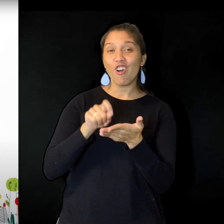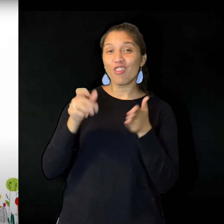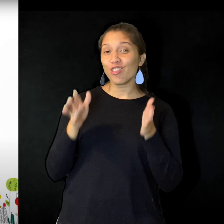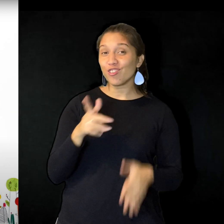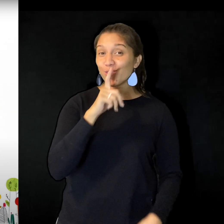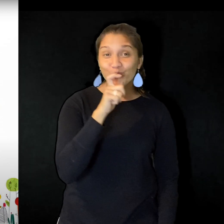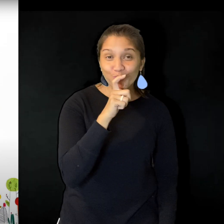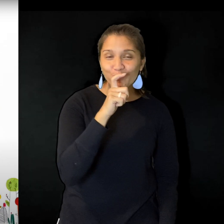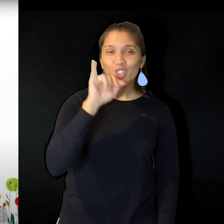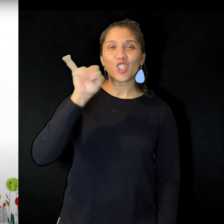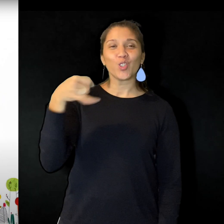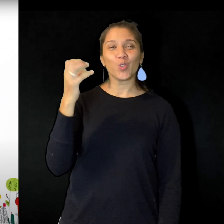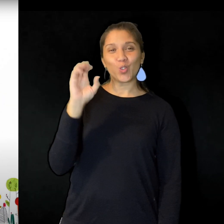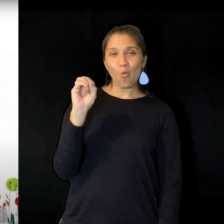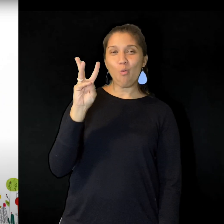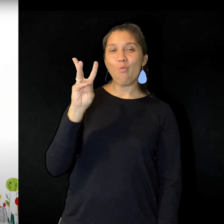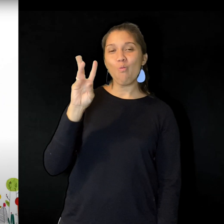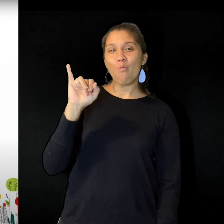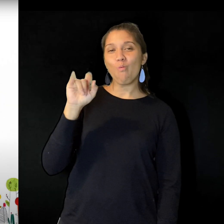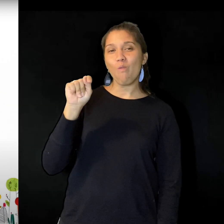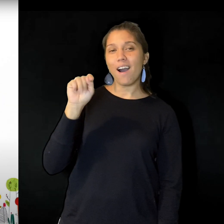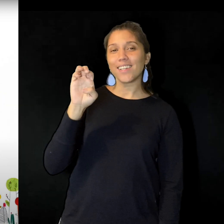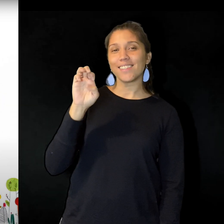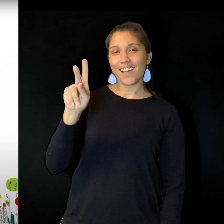by Joe Wittick.